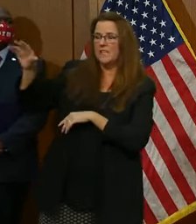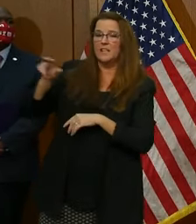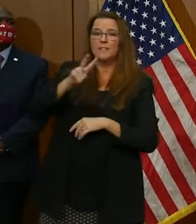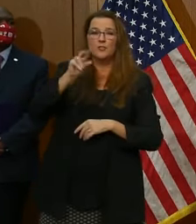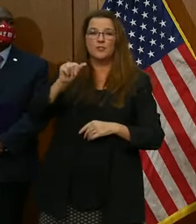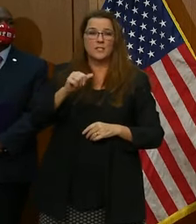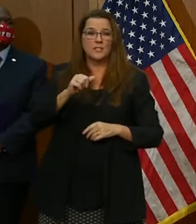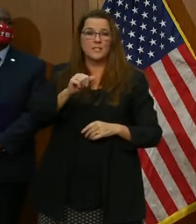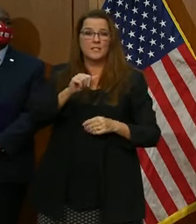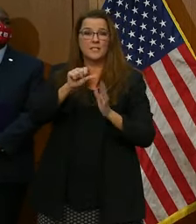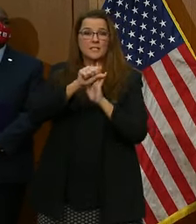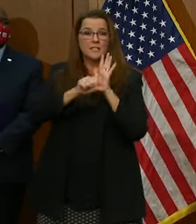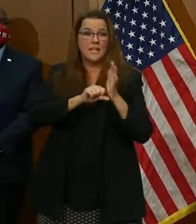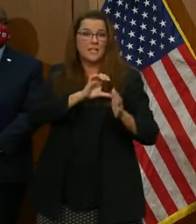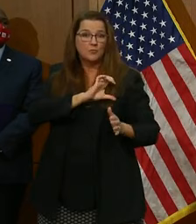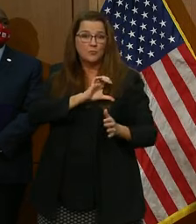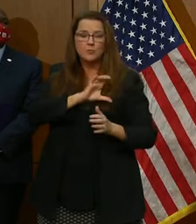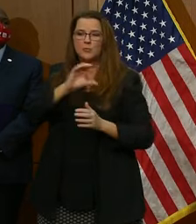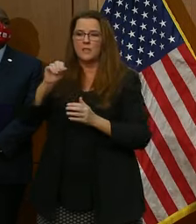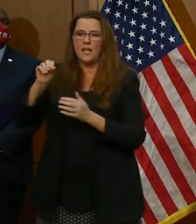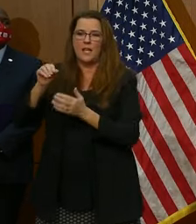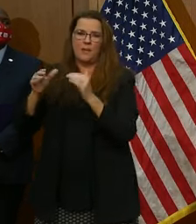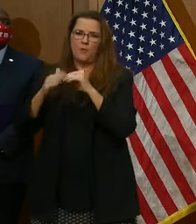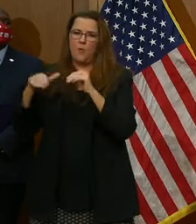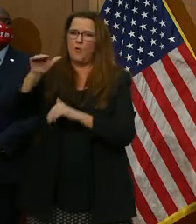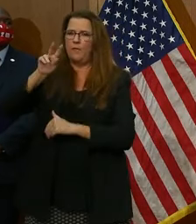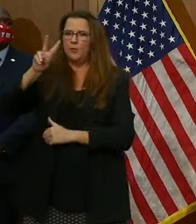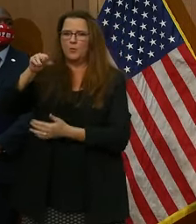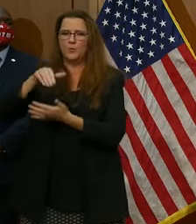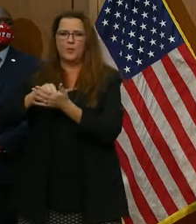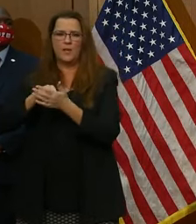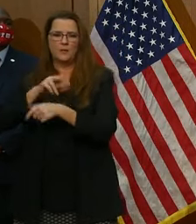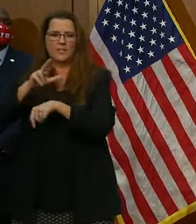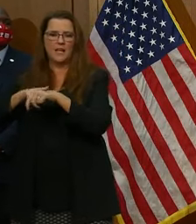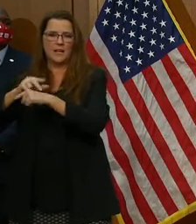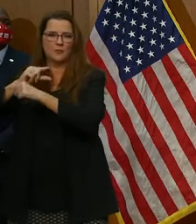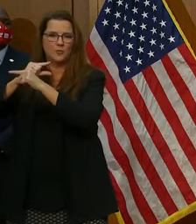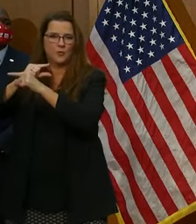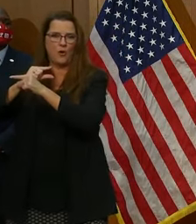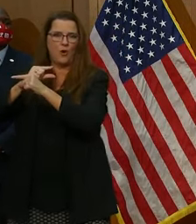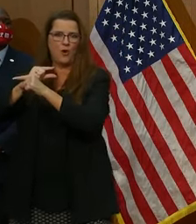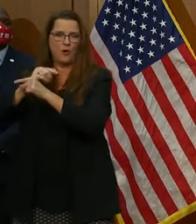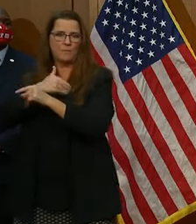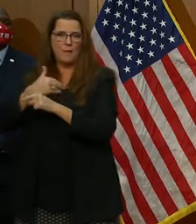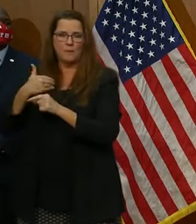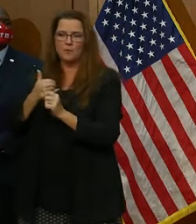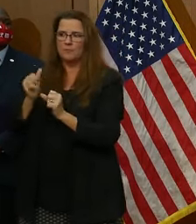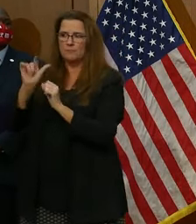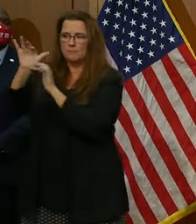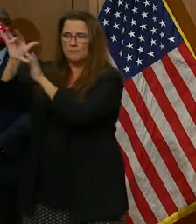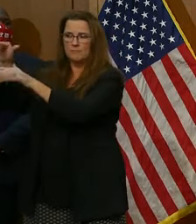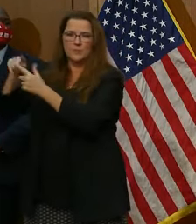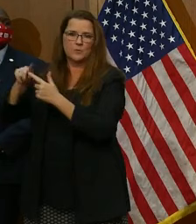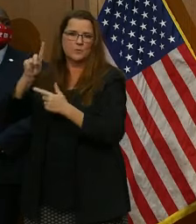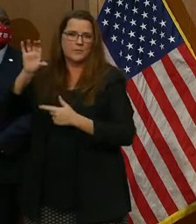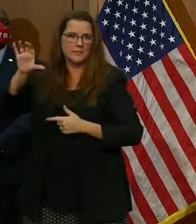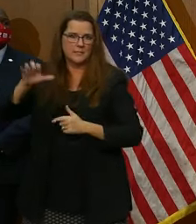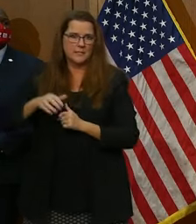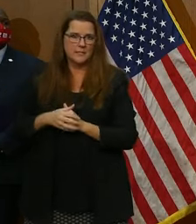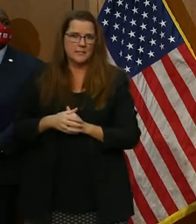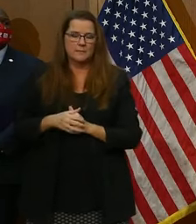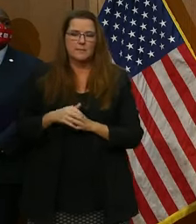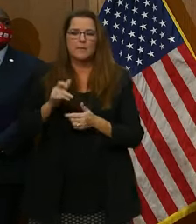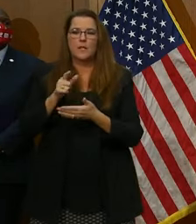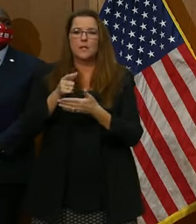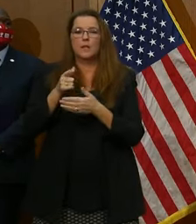than 2,000 Virginia National Guard members to the District of Columbia. Earlier this week, D.C. Mayor